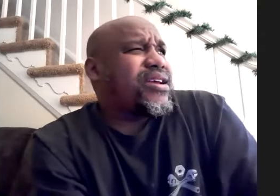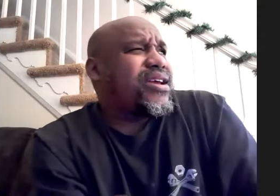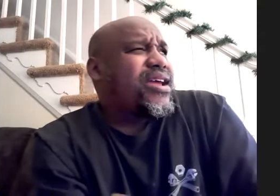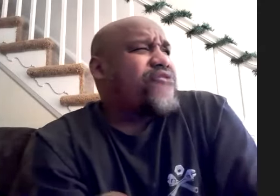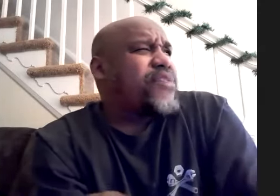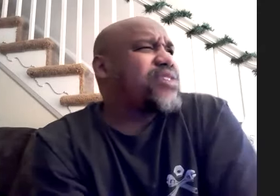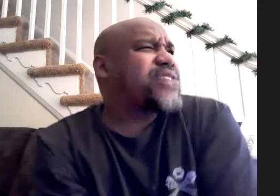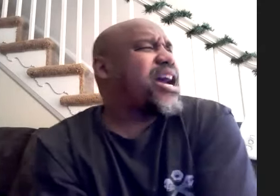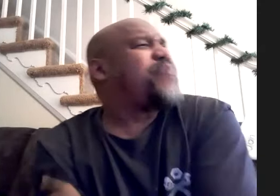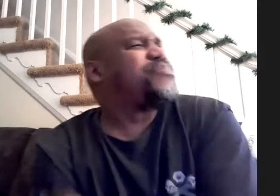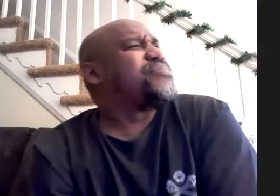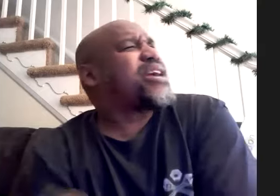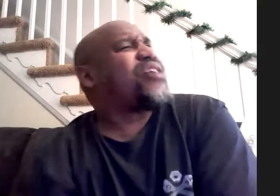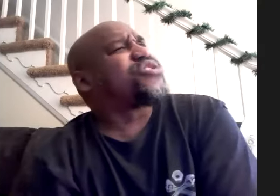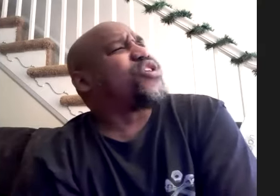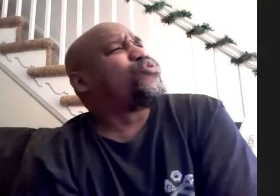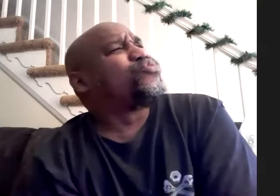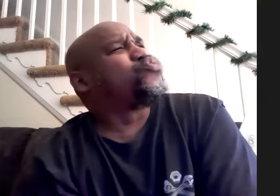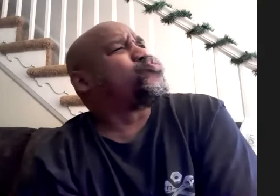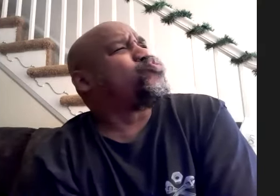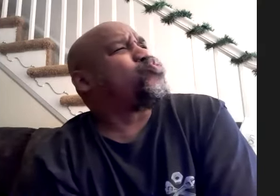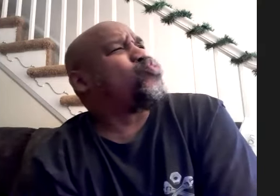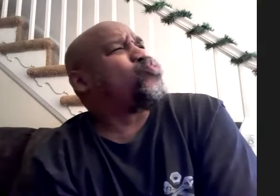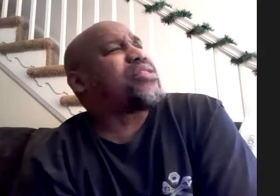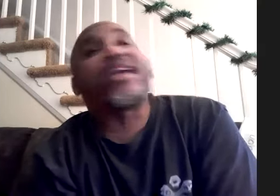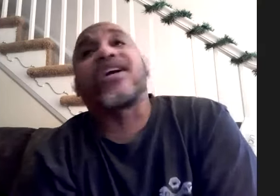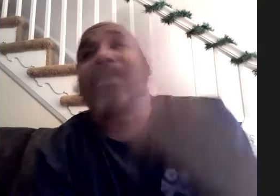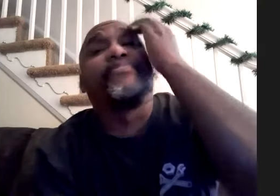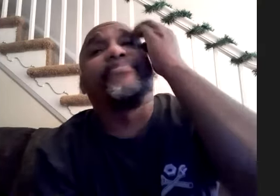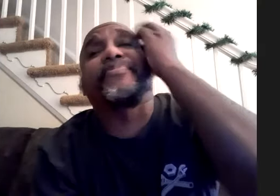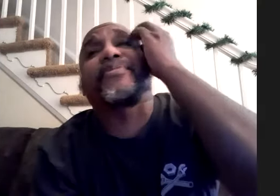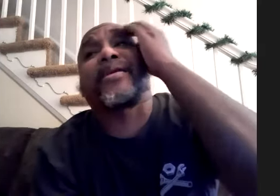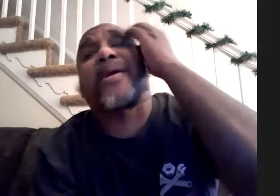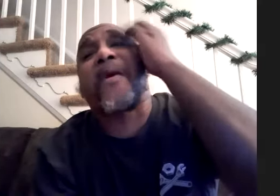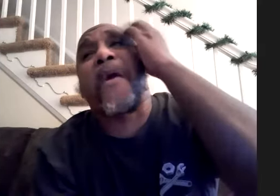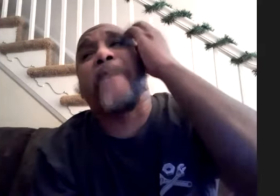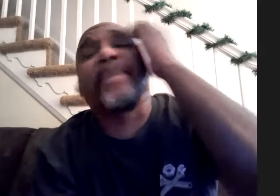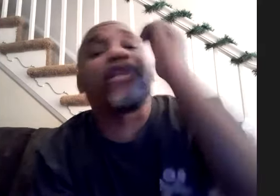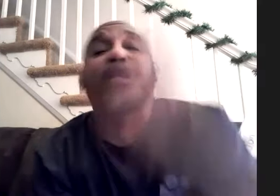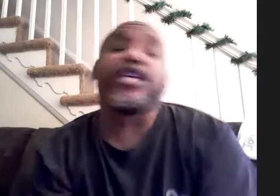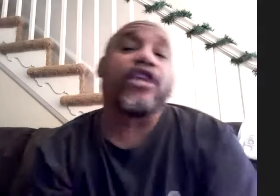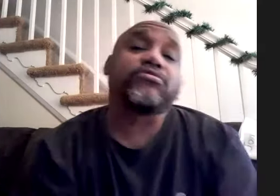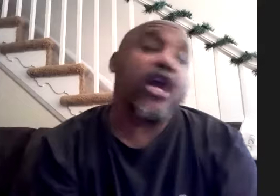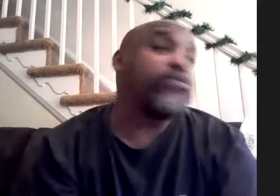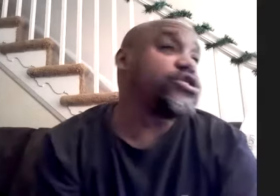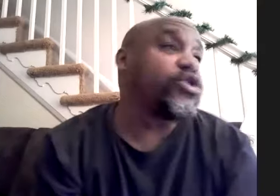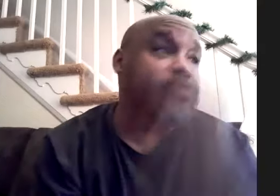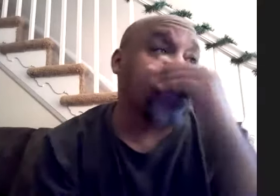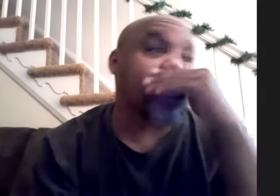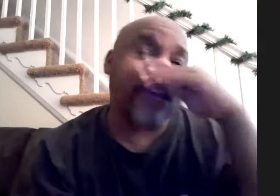if i'm gonna say um like also i like um pino paladino i was just literally talking about